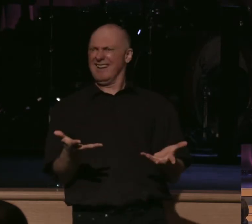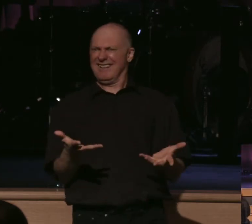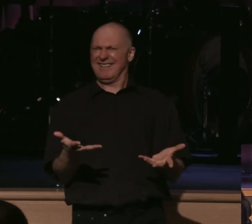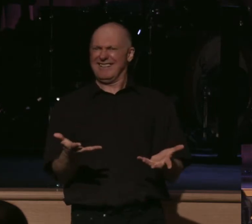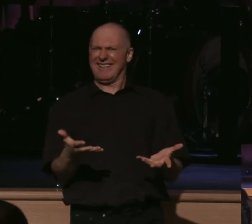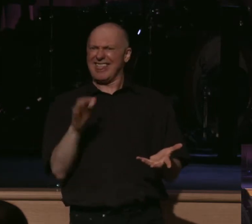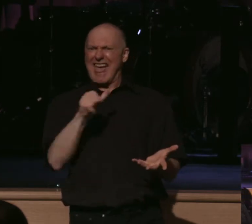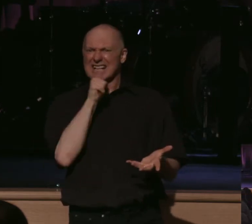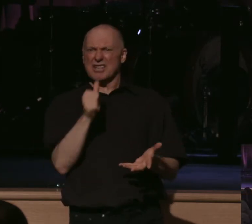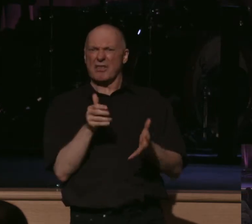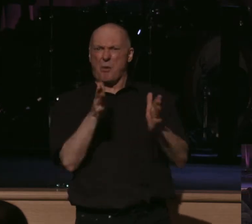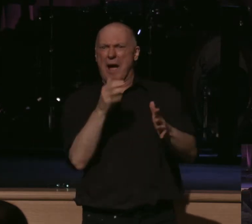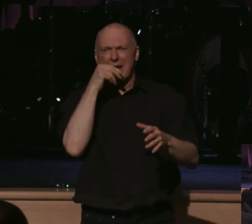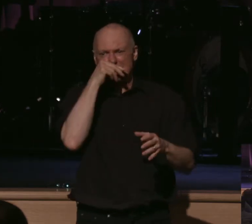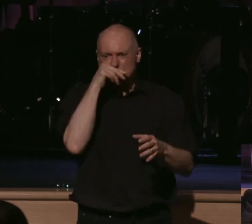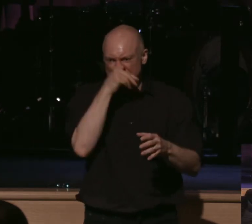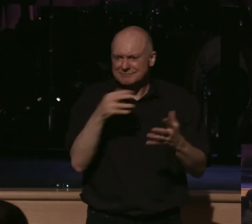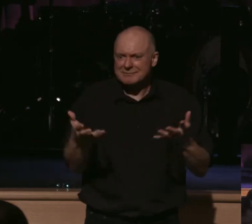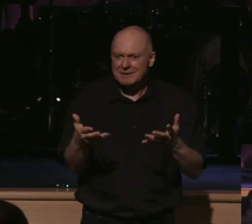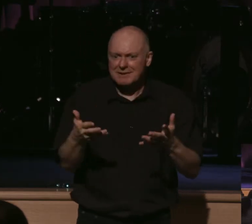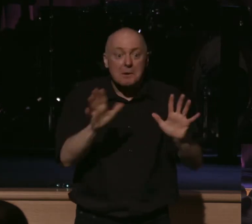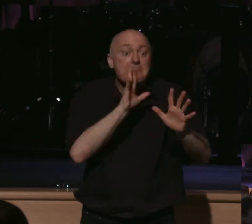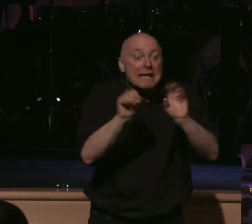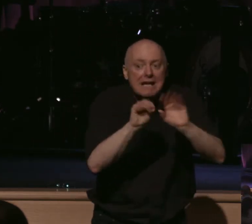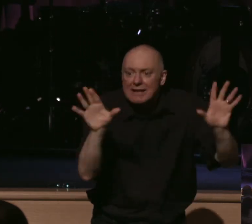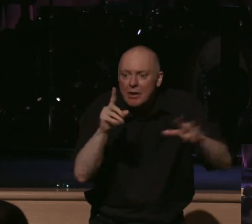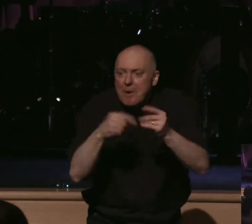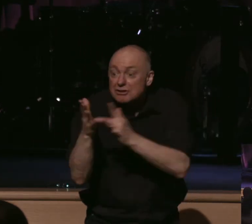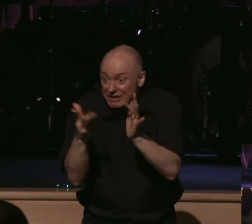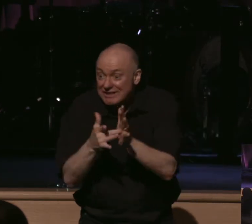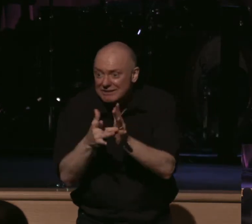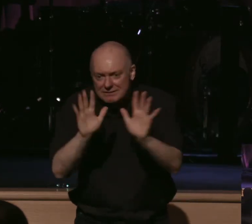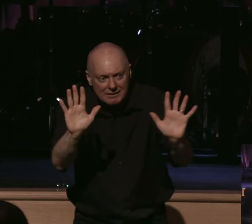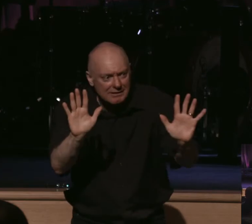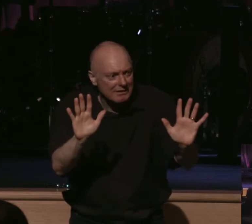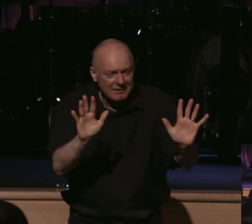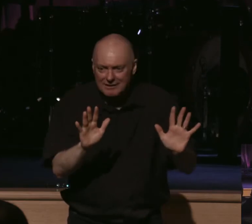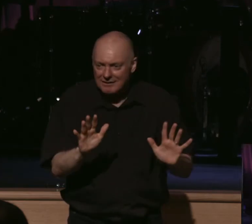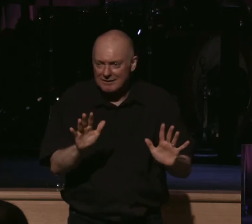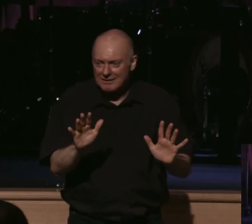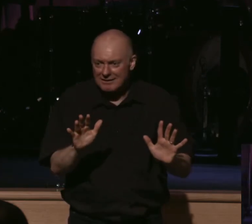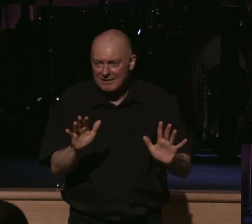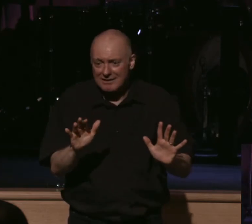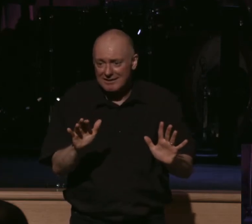not the way you would have drawn it up. Let's be clear about Jesus' loved ones. This isn't really good PR.